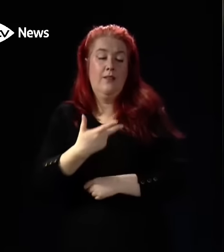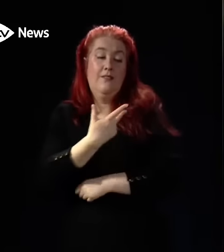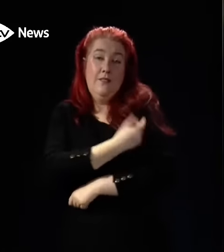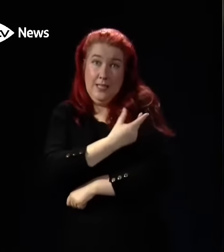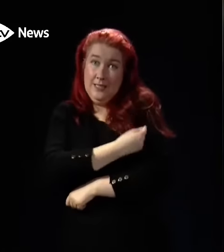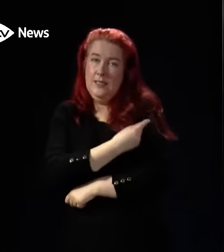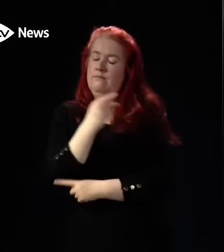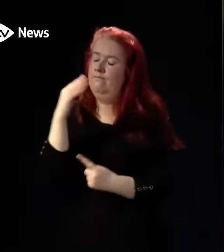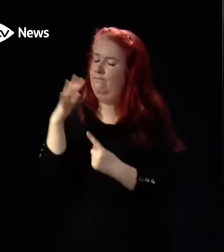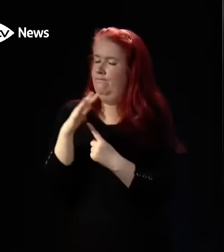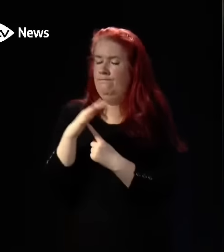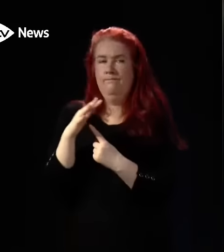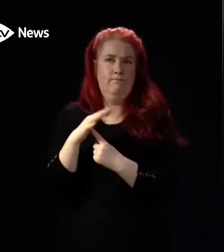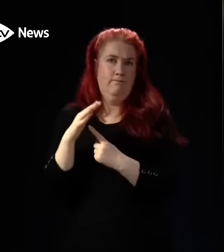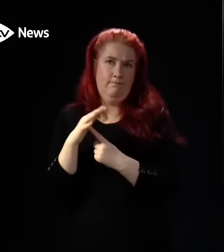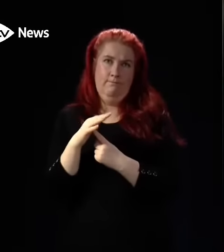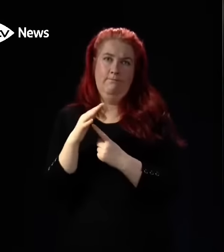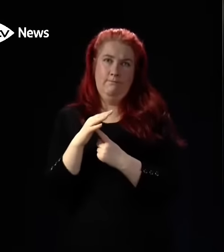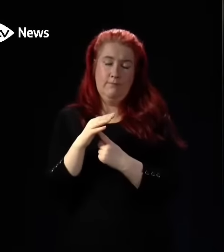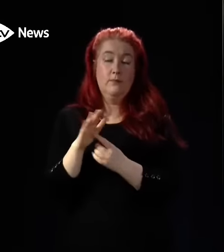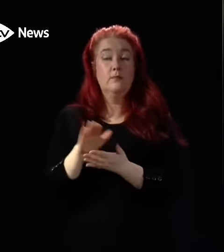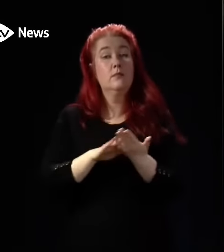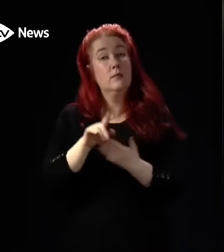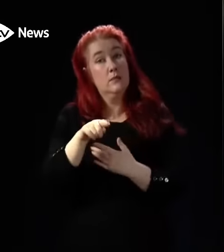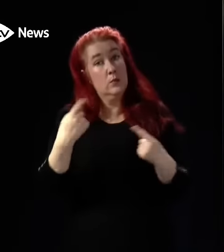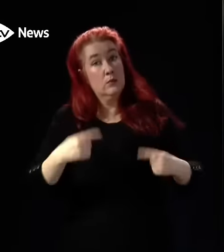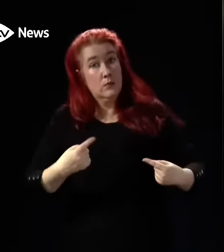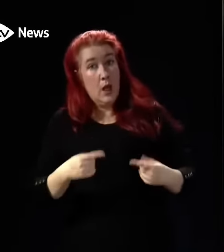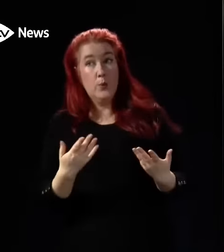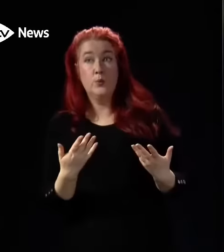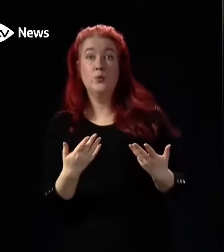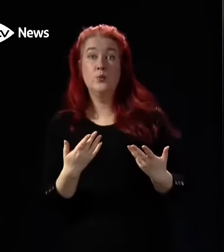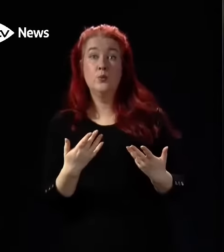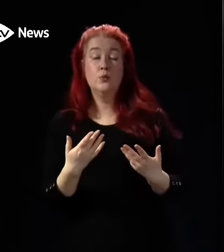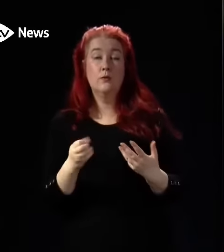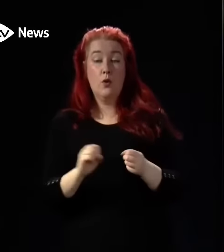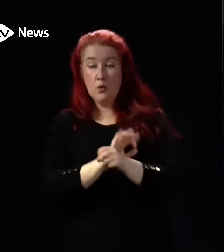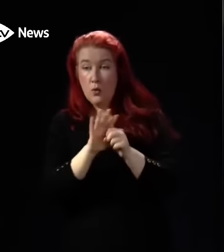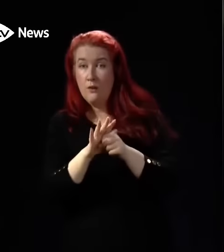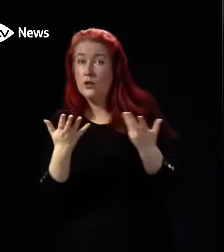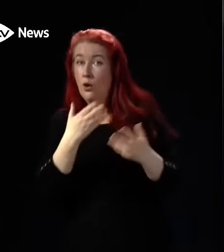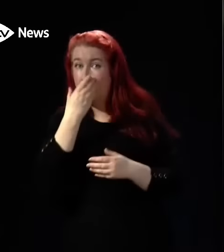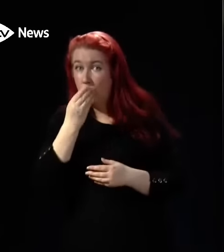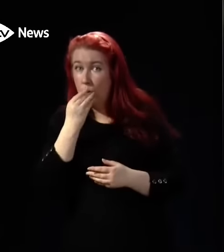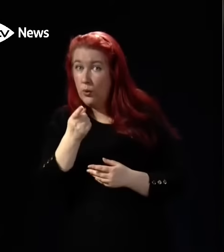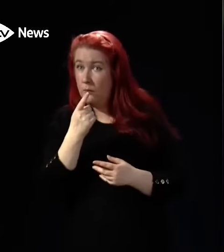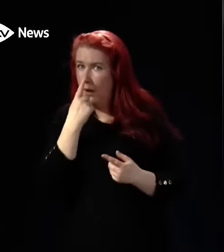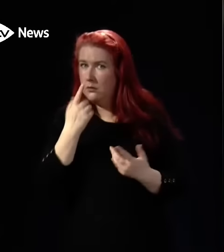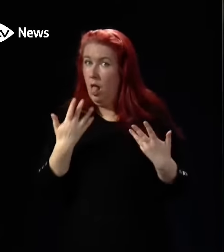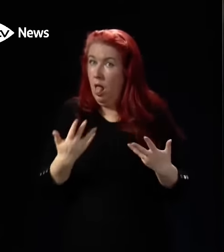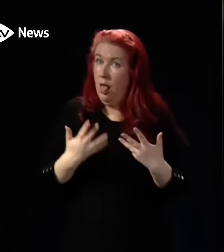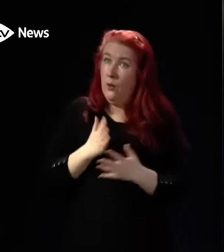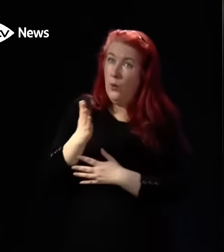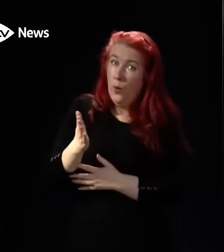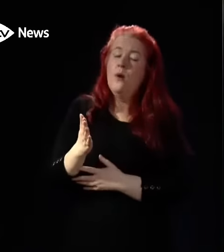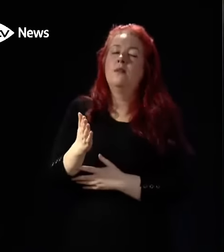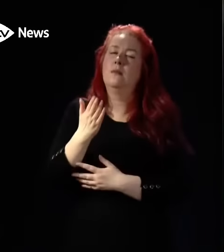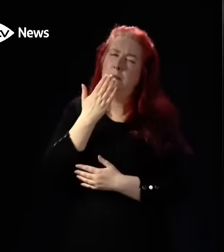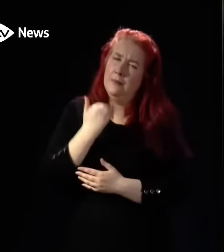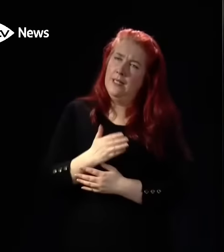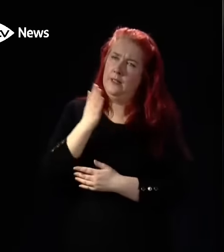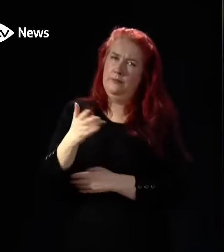to be absolutely vital. So if you're eligible for a Covid or flu vaccine and haven't had it already, please do get